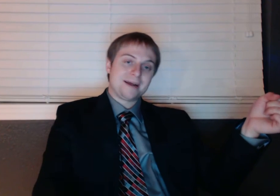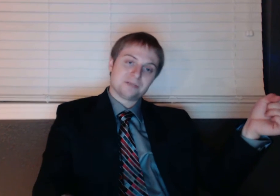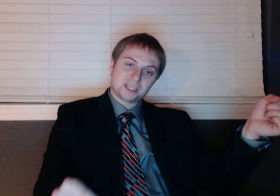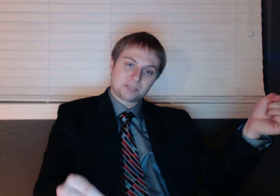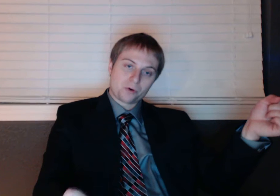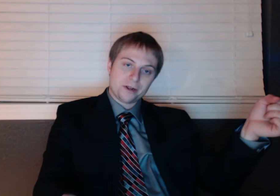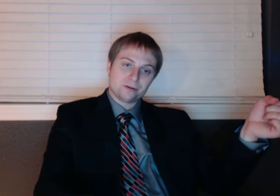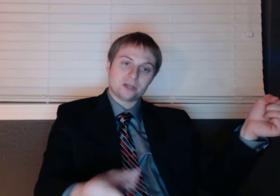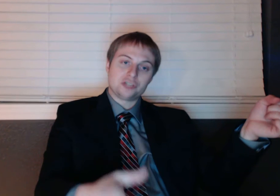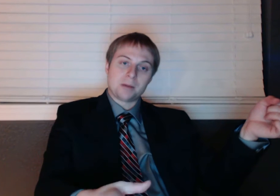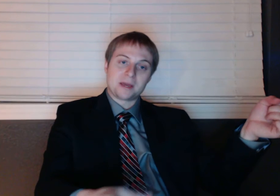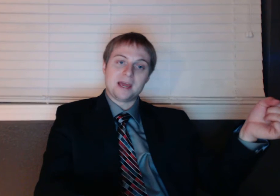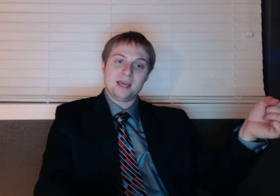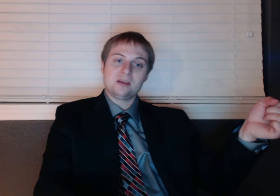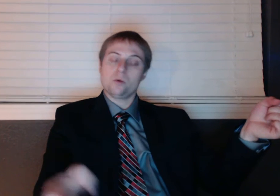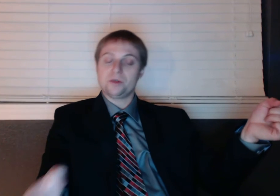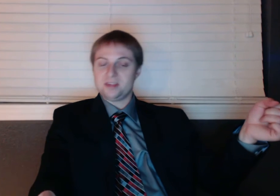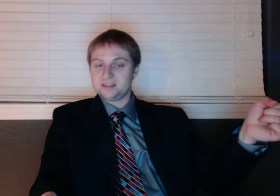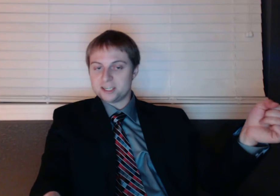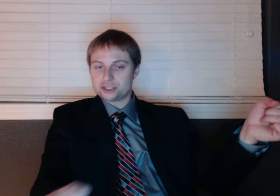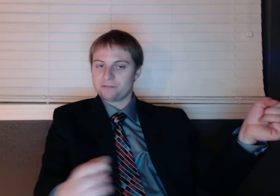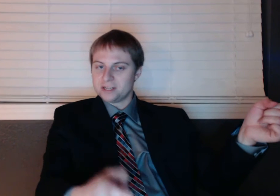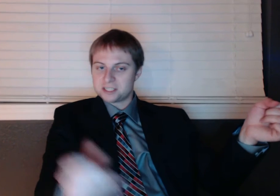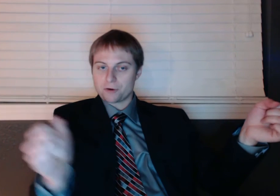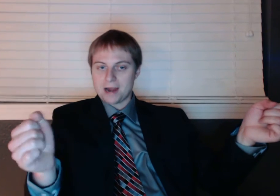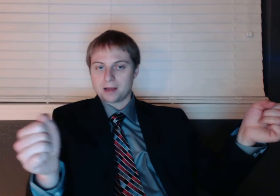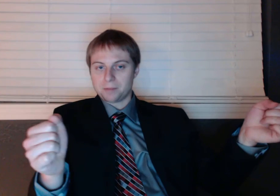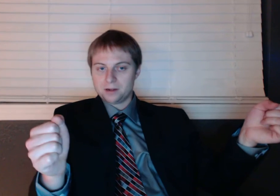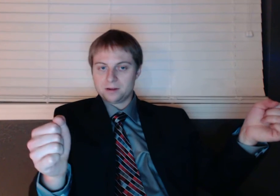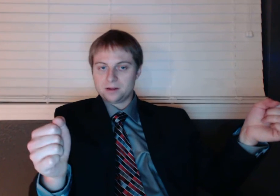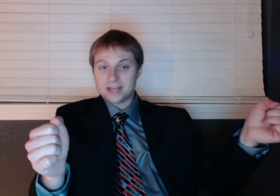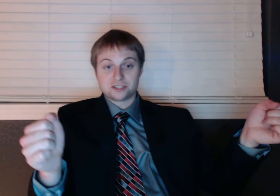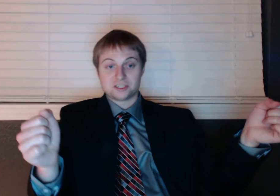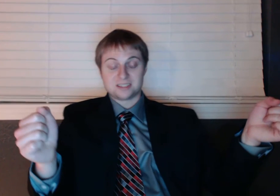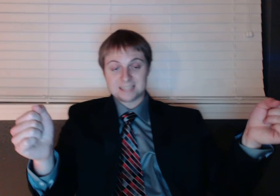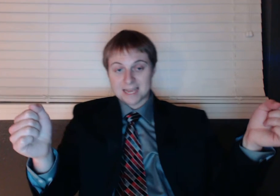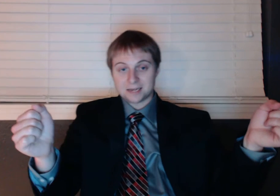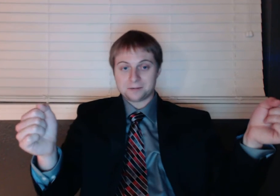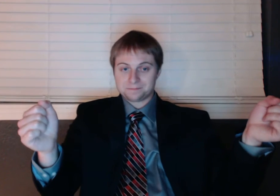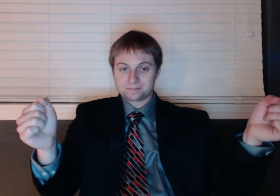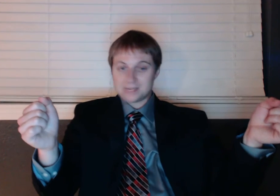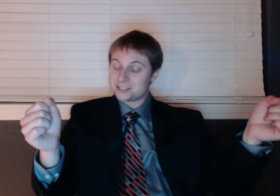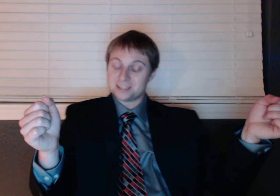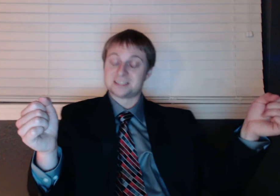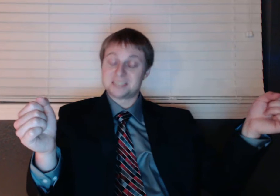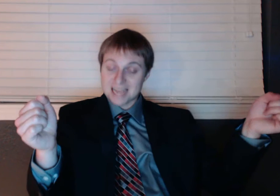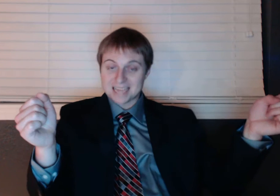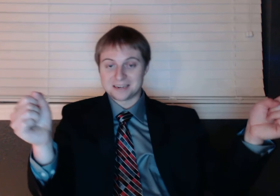we can handle six more years of John McCain with the addition of Lindsey Graham. That's just insane. That's insane.